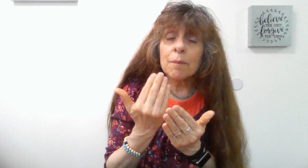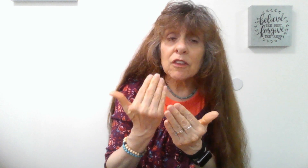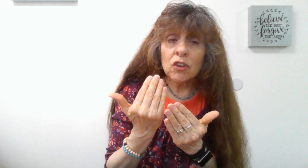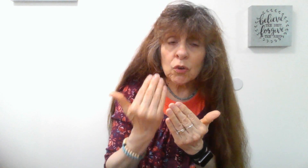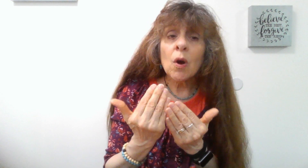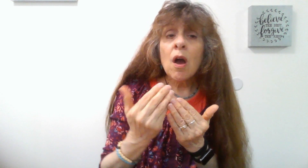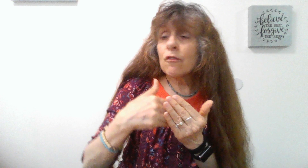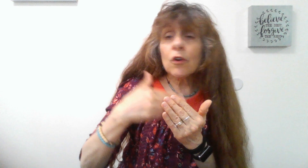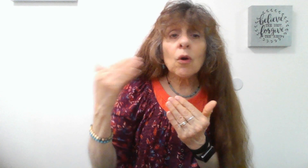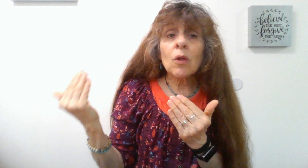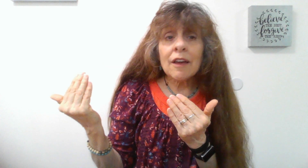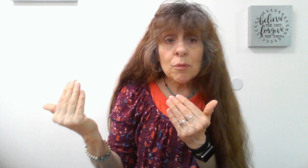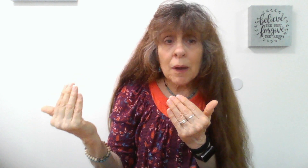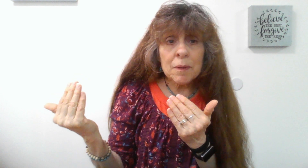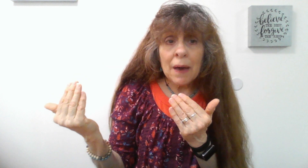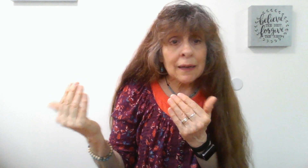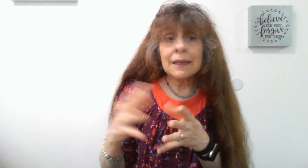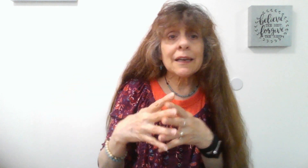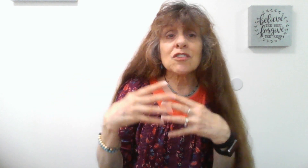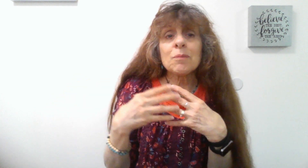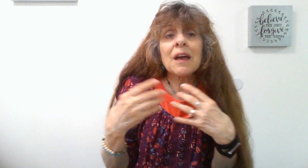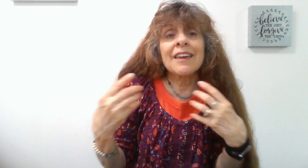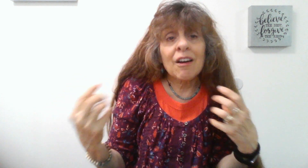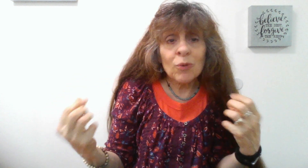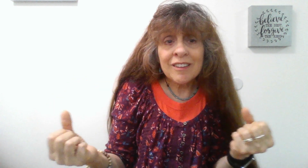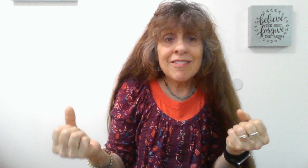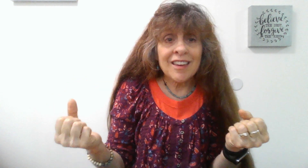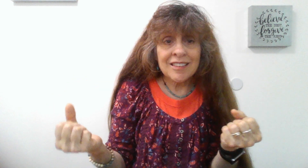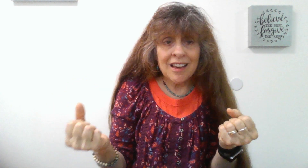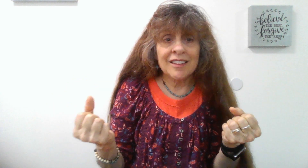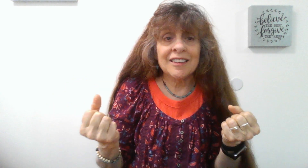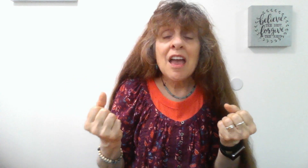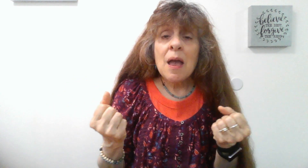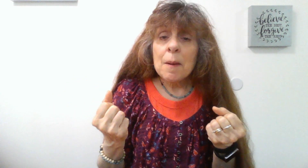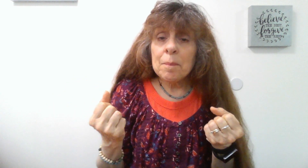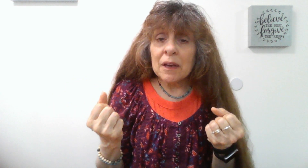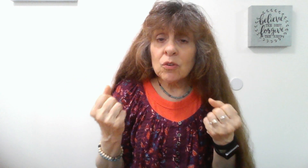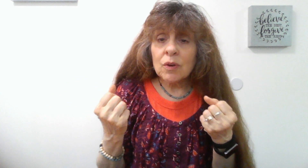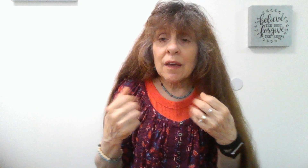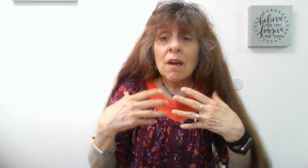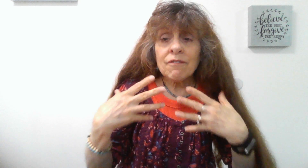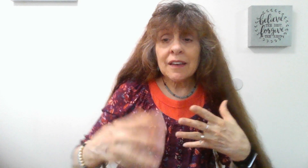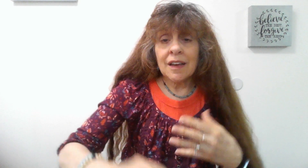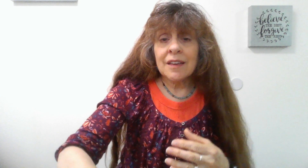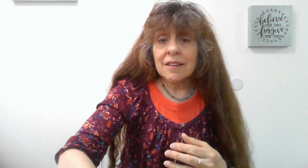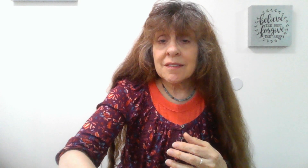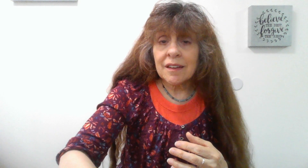something that you, for your whole life, you might be battling against. You may not get rid of the anxiety, but you can fight against it.